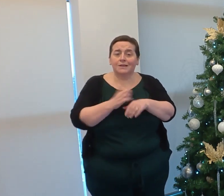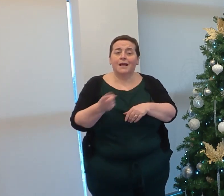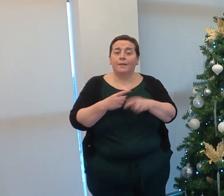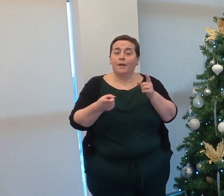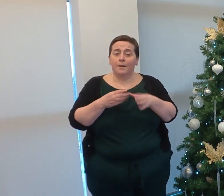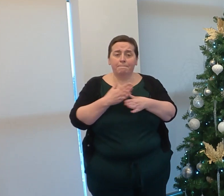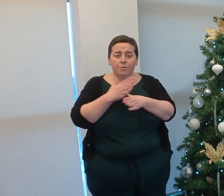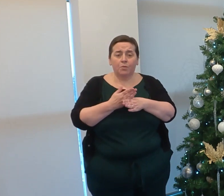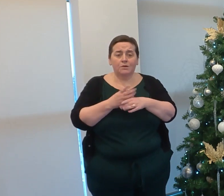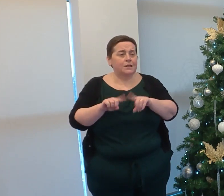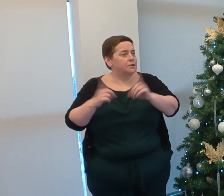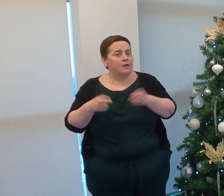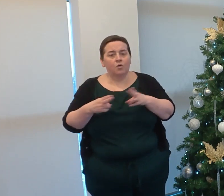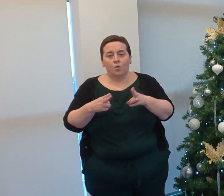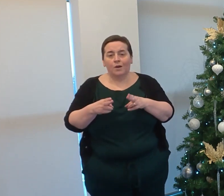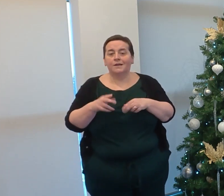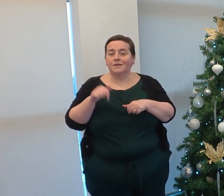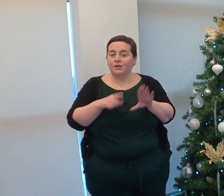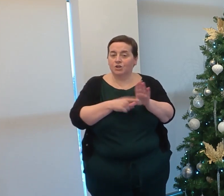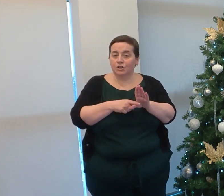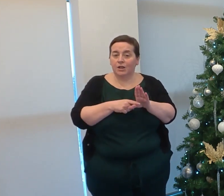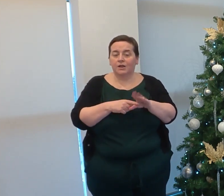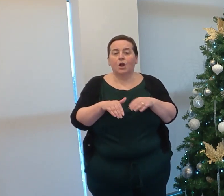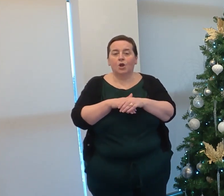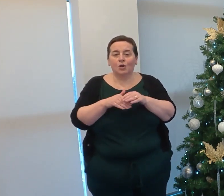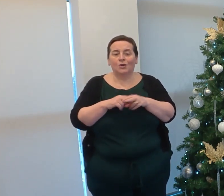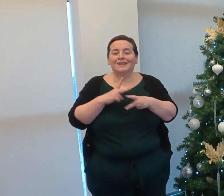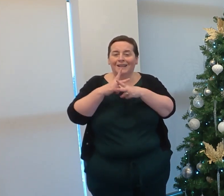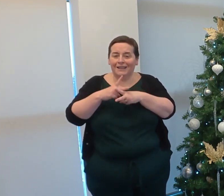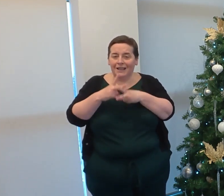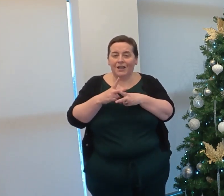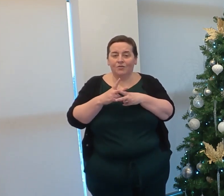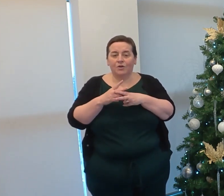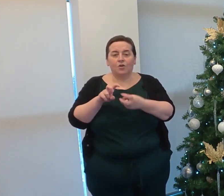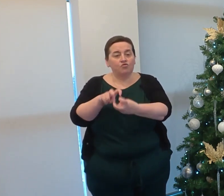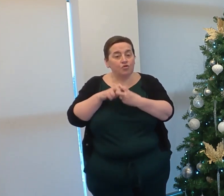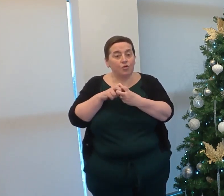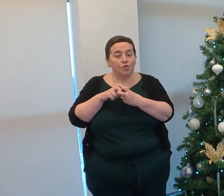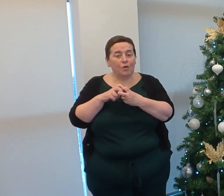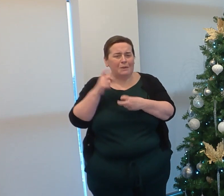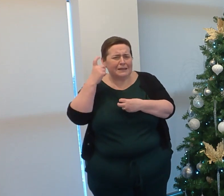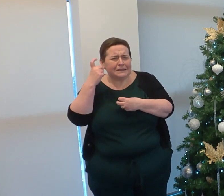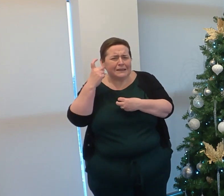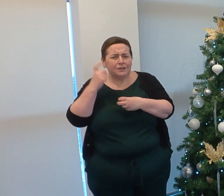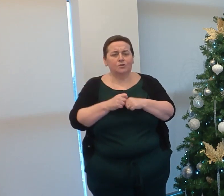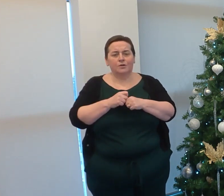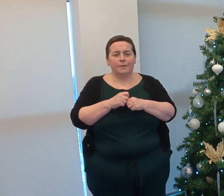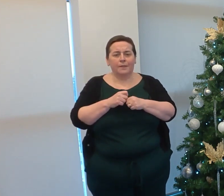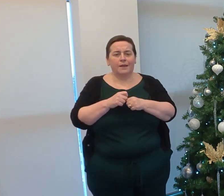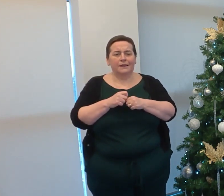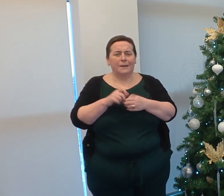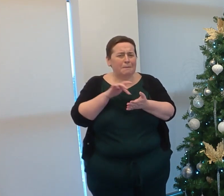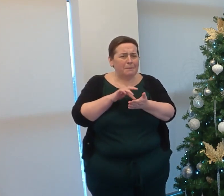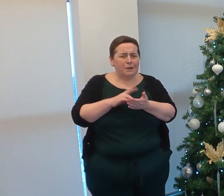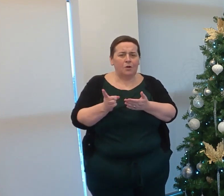employers in many ways this year, including pastoral care and recruitment incentives during